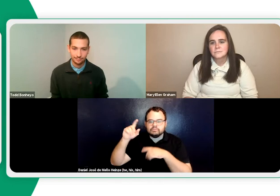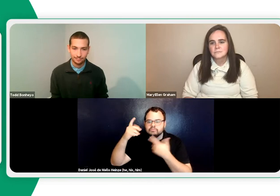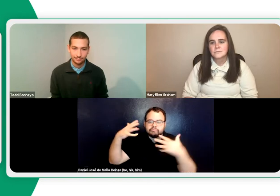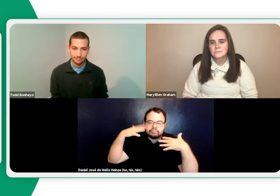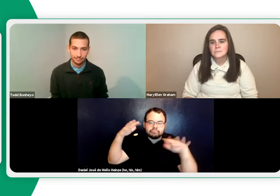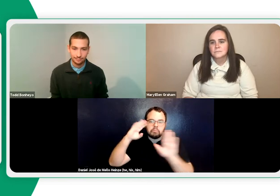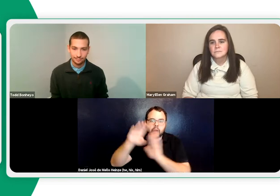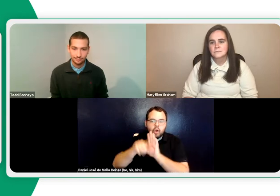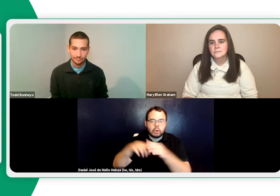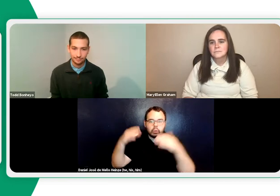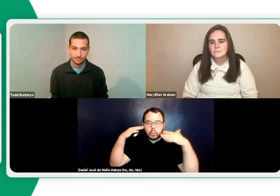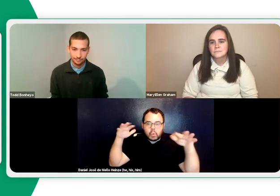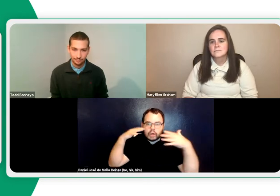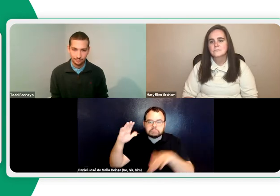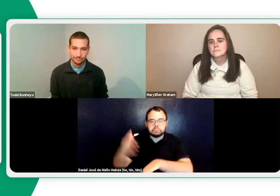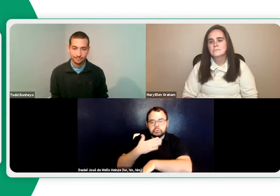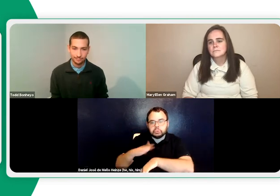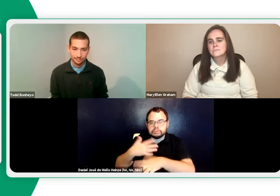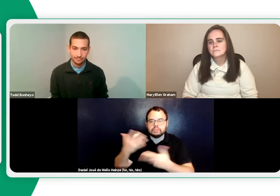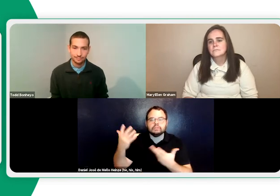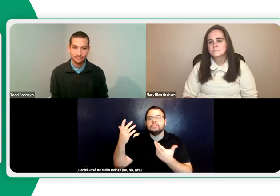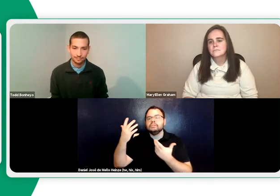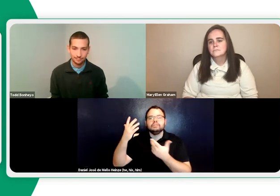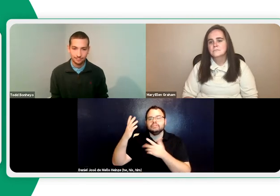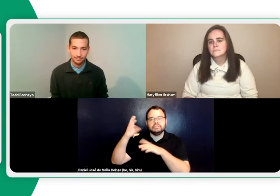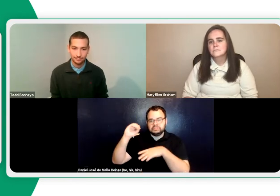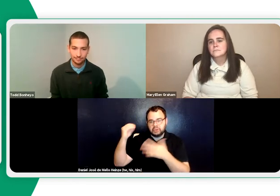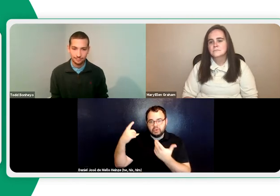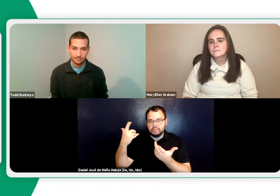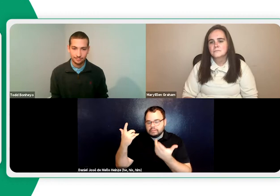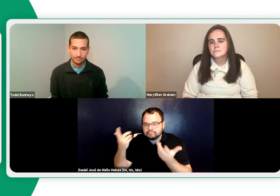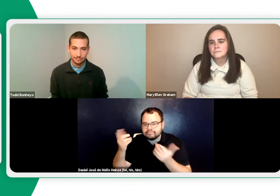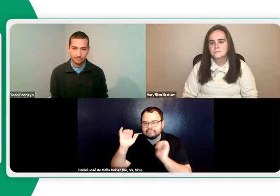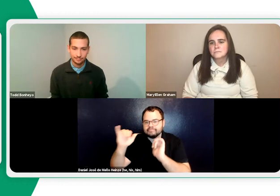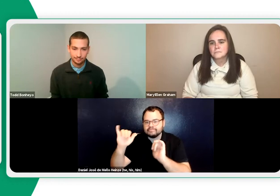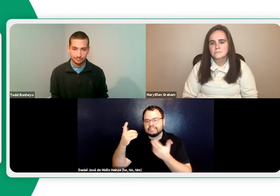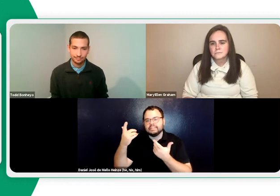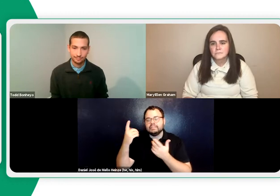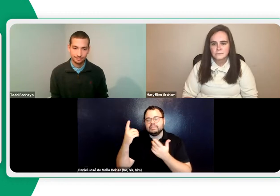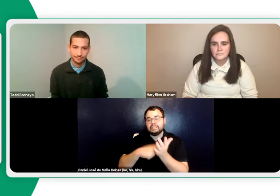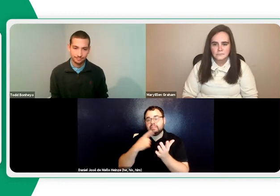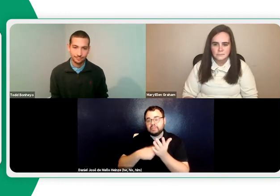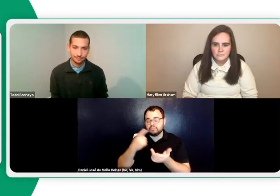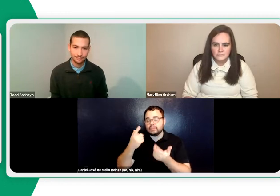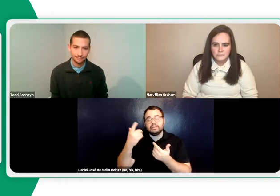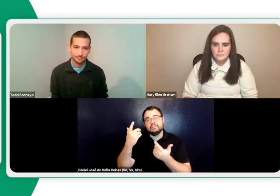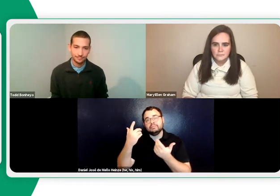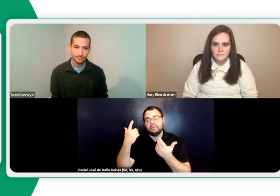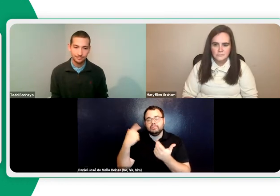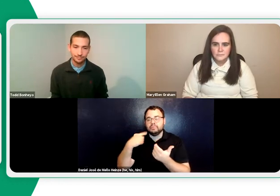environment that they're in. Sometimes there's noise in the background or music playing. So, because of those things,